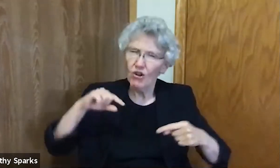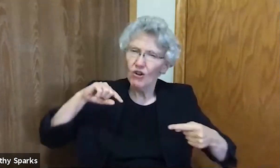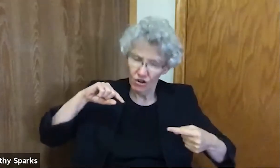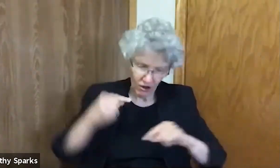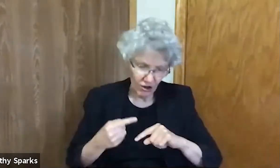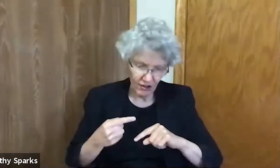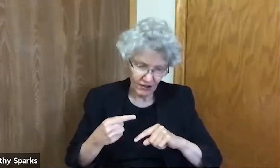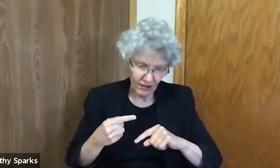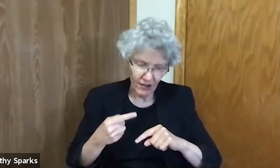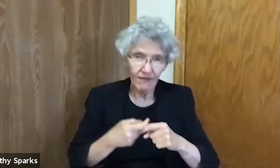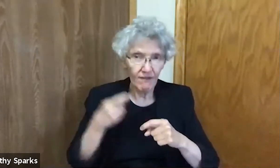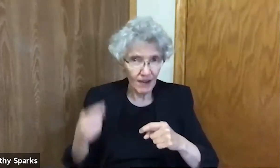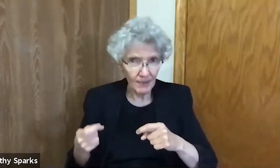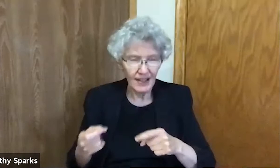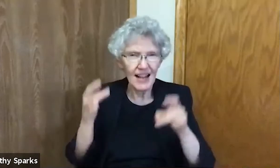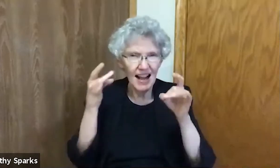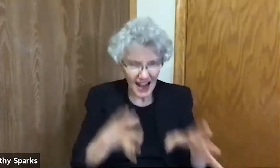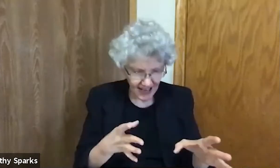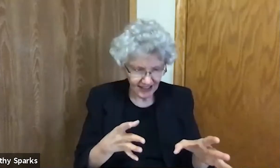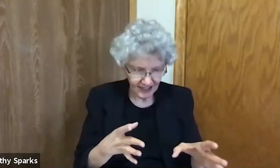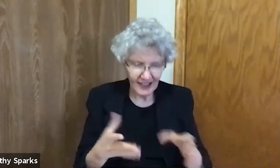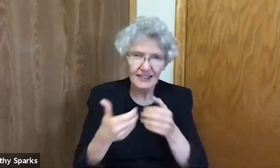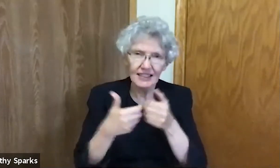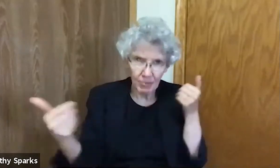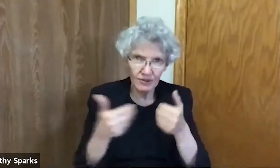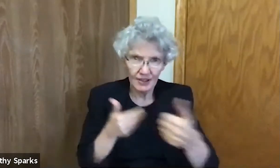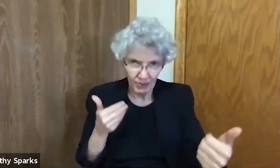For those whose lives are marked by hatred and division.